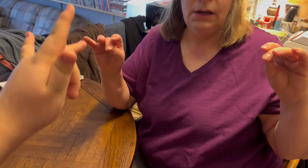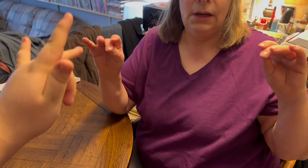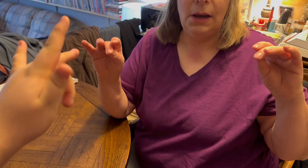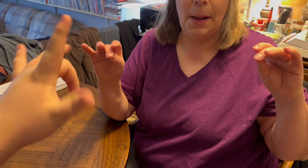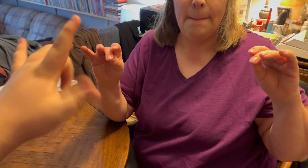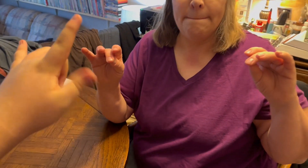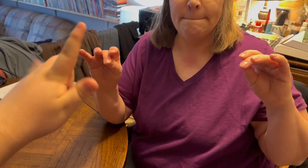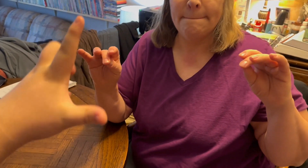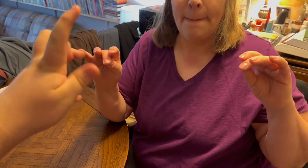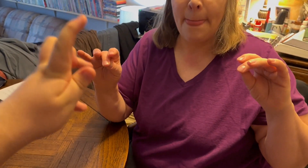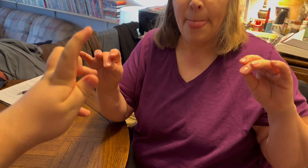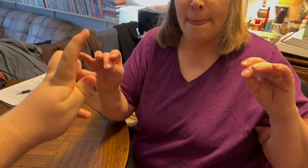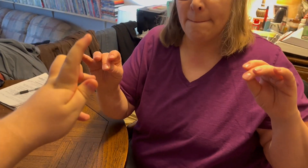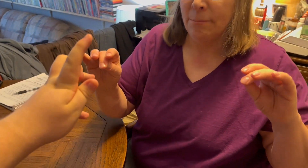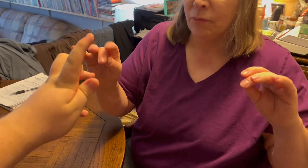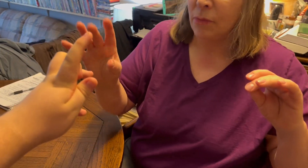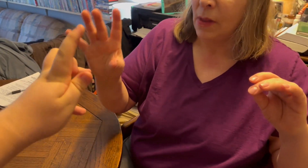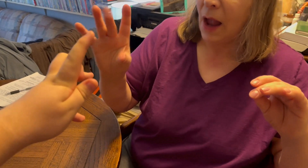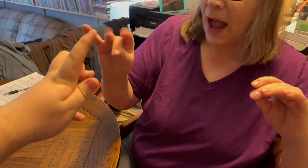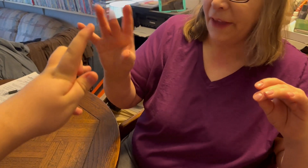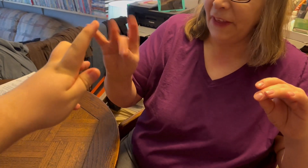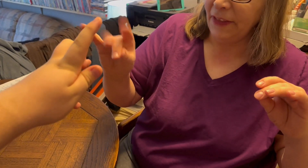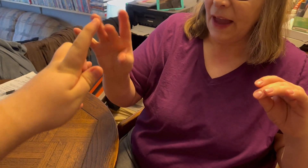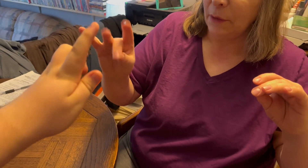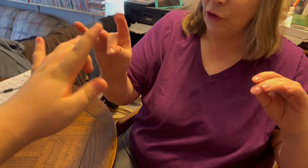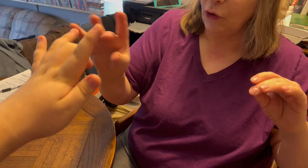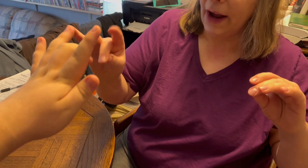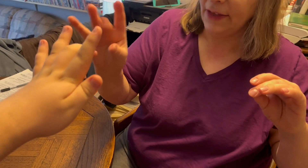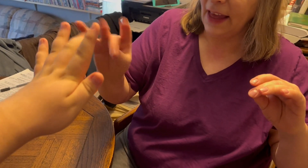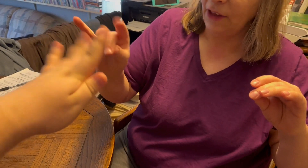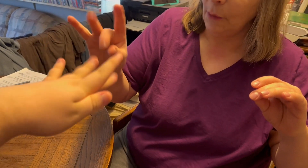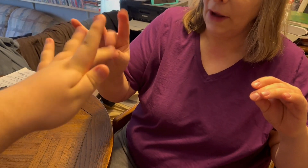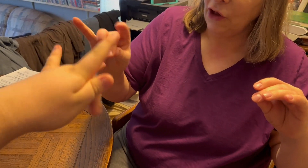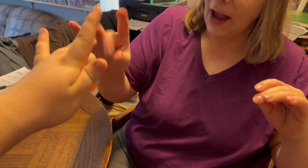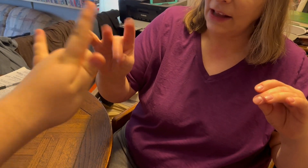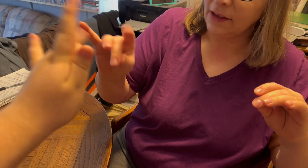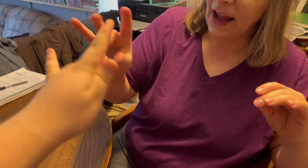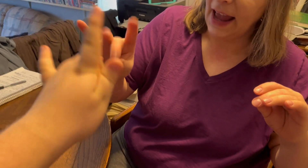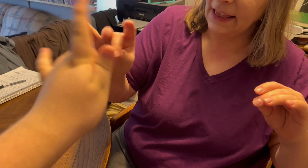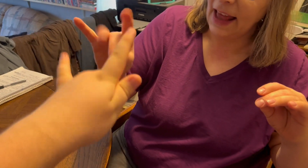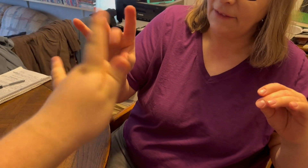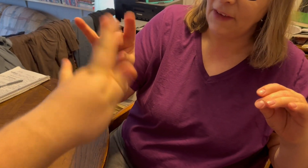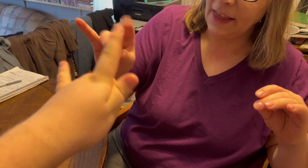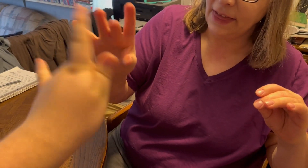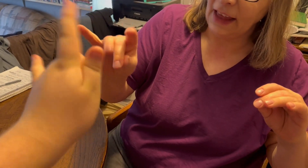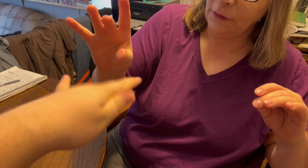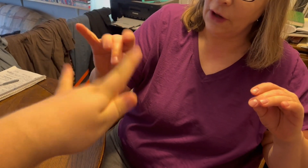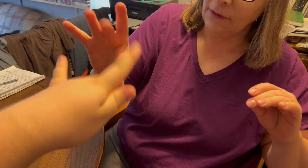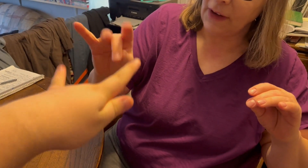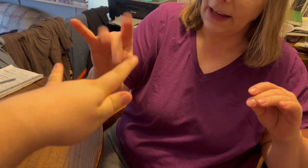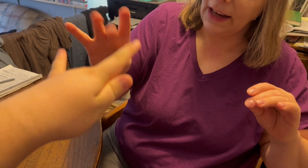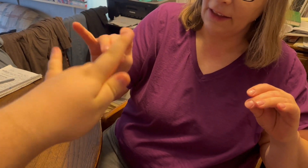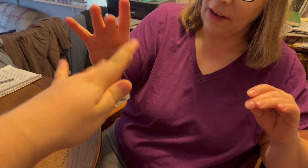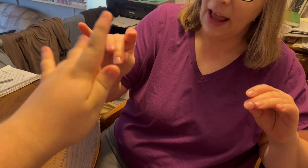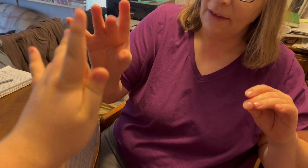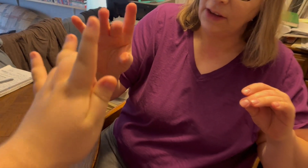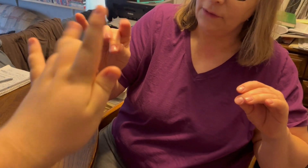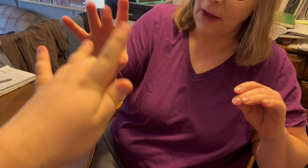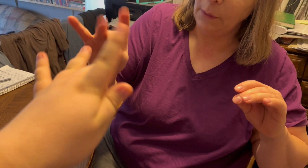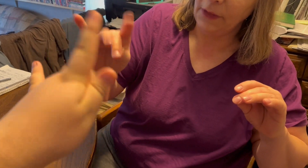what do you think I think that was great thanks so much Alex I had a lot of fun thanks for inviting us and having fun with